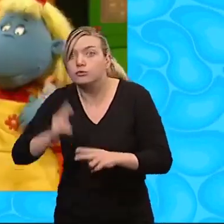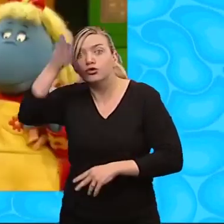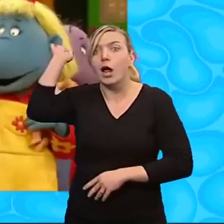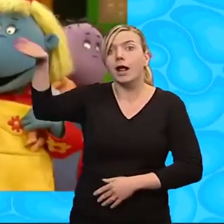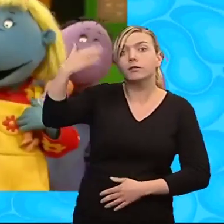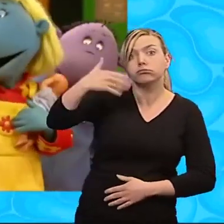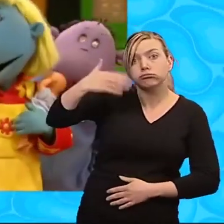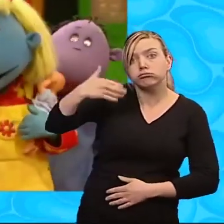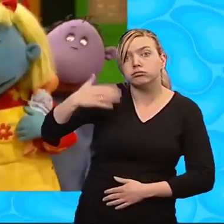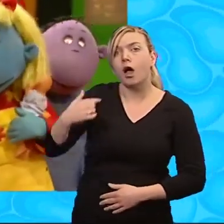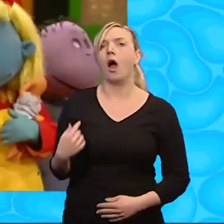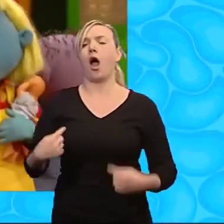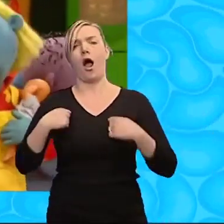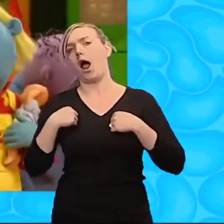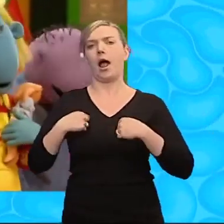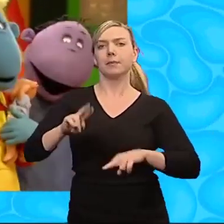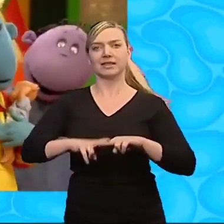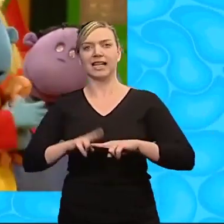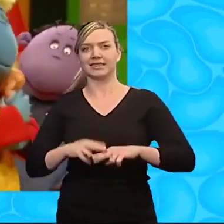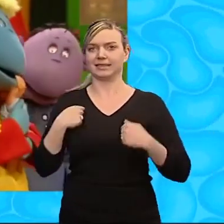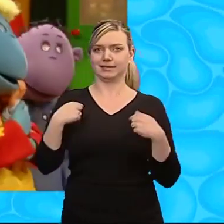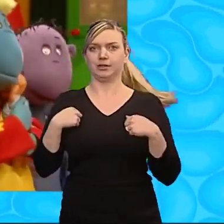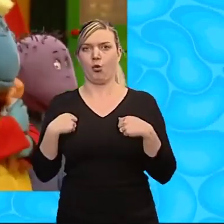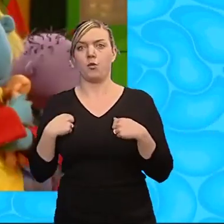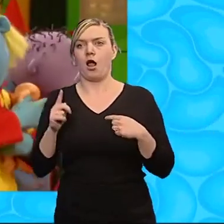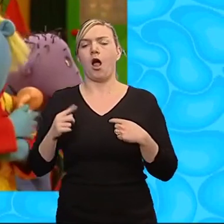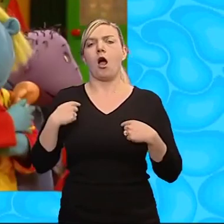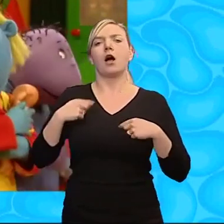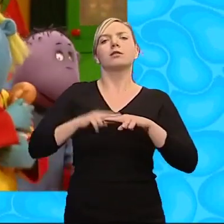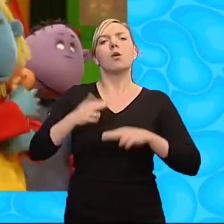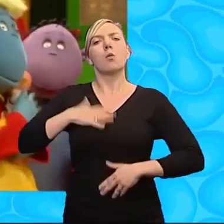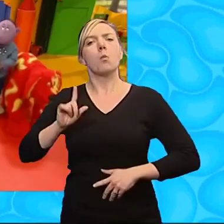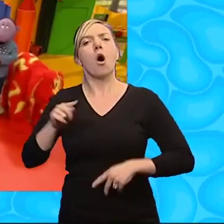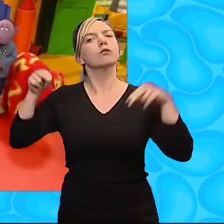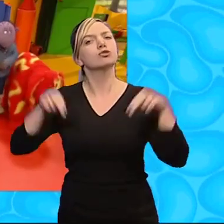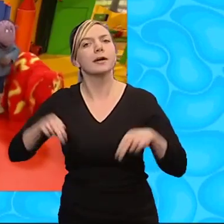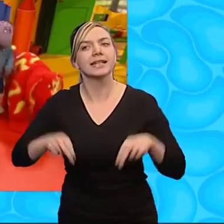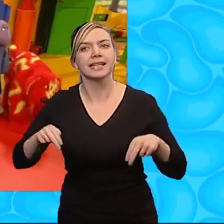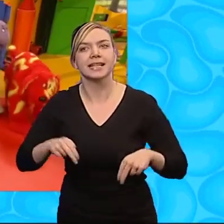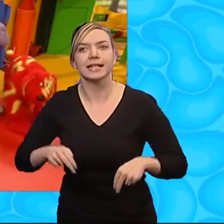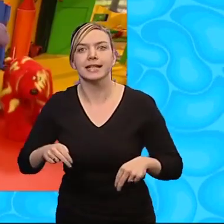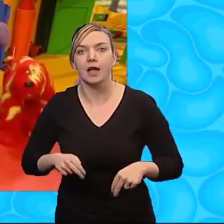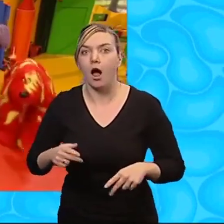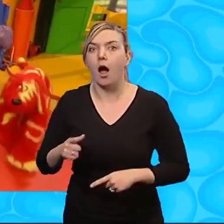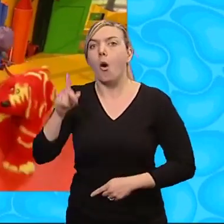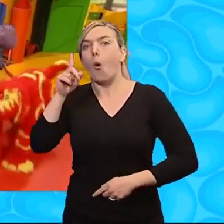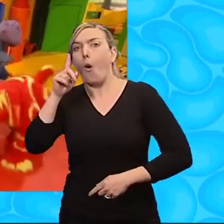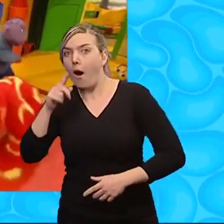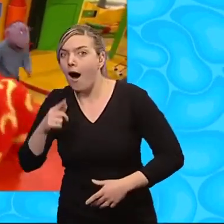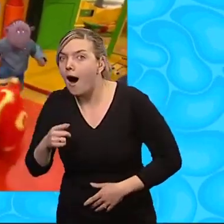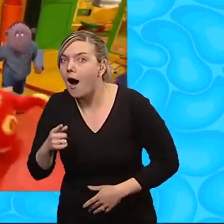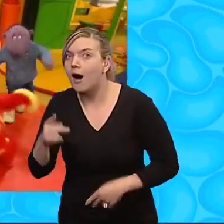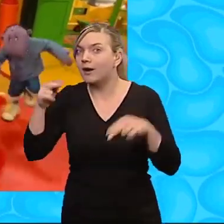.I.